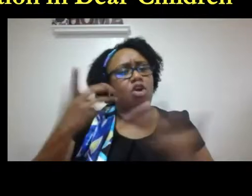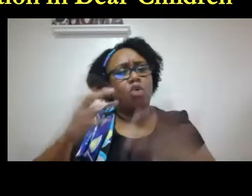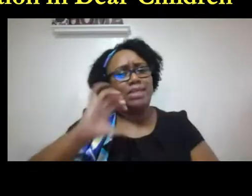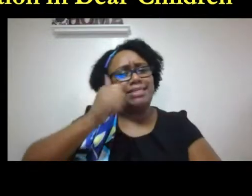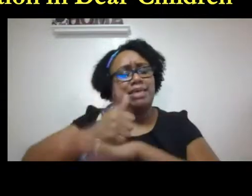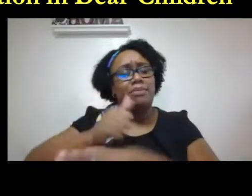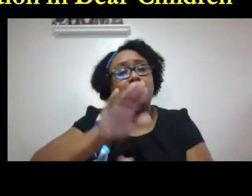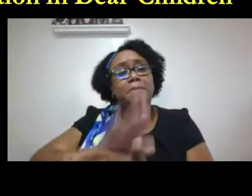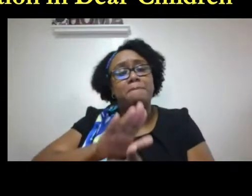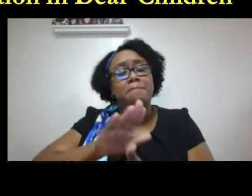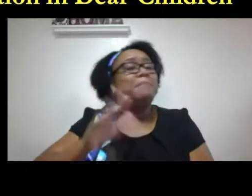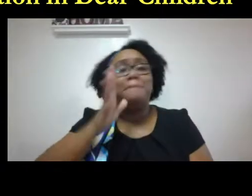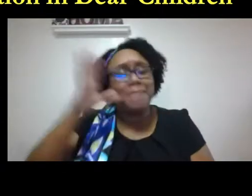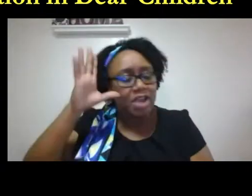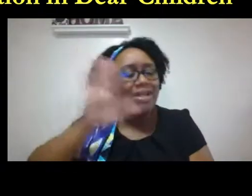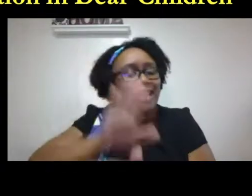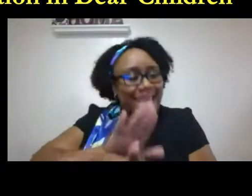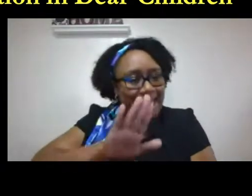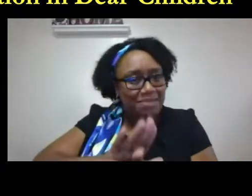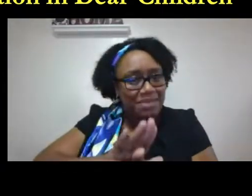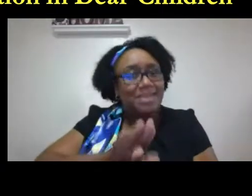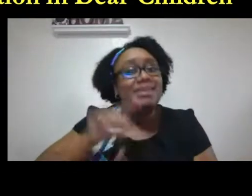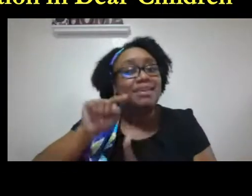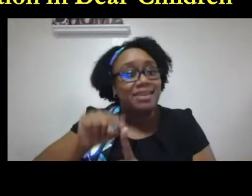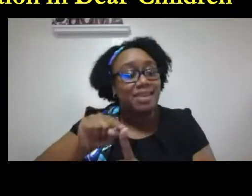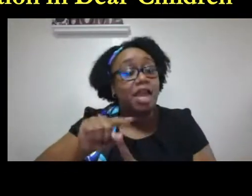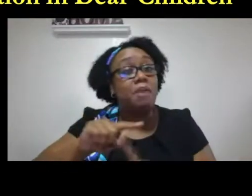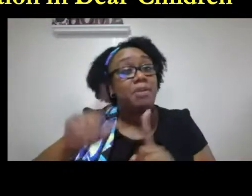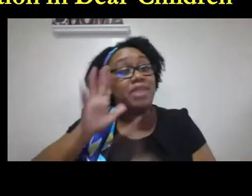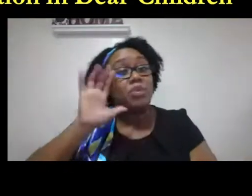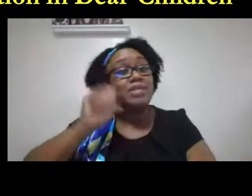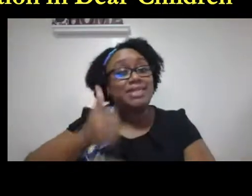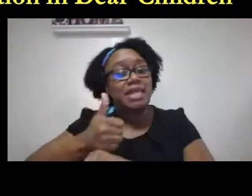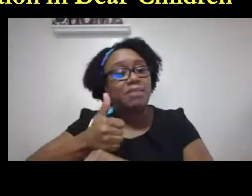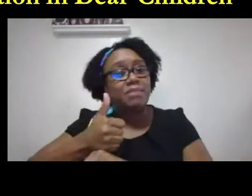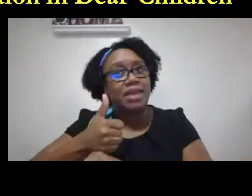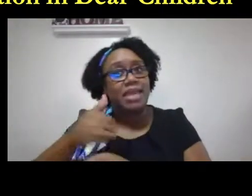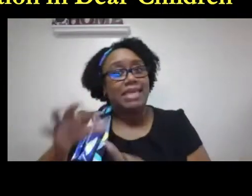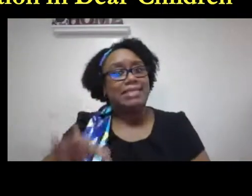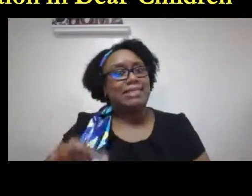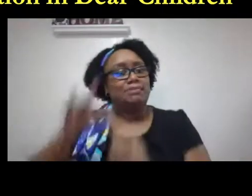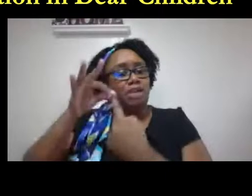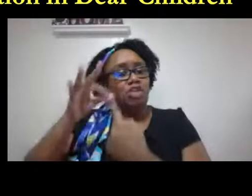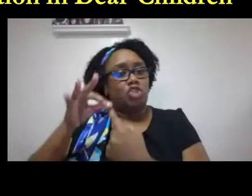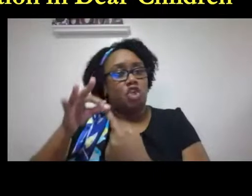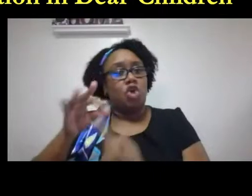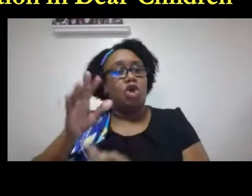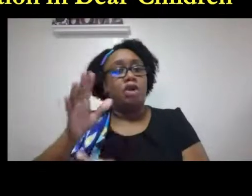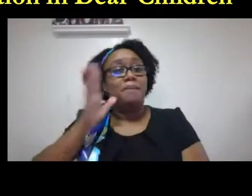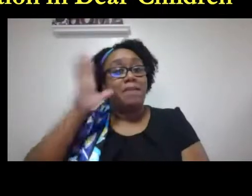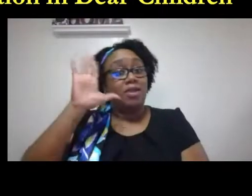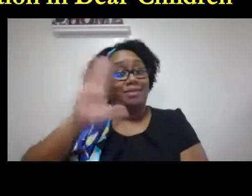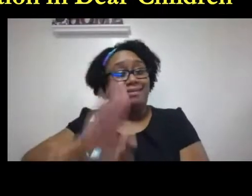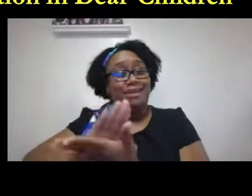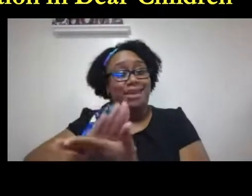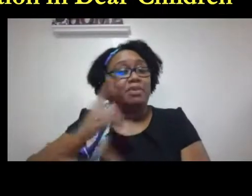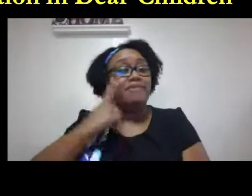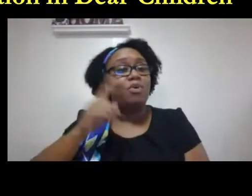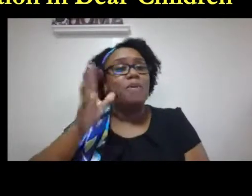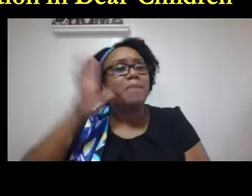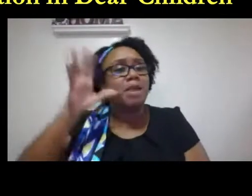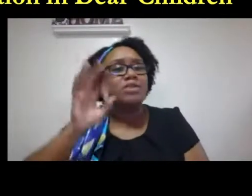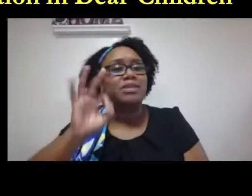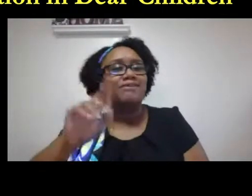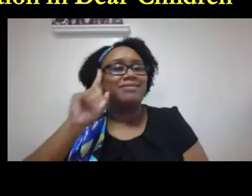said that part of the parent academy that was already in place at lausd would